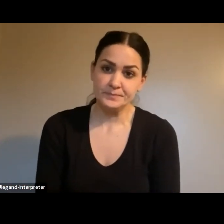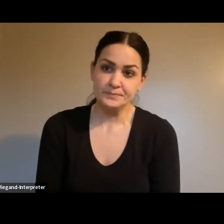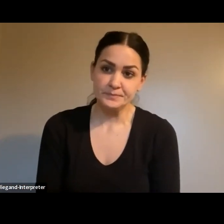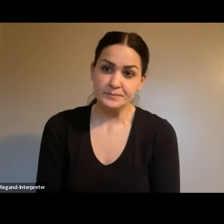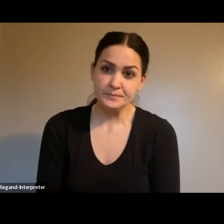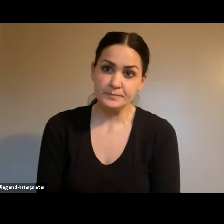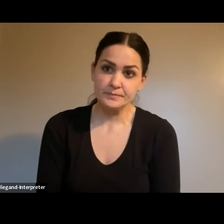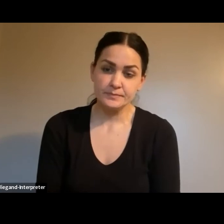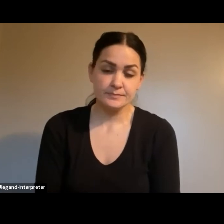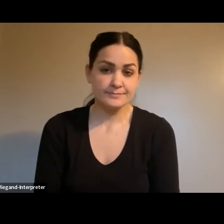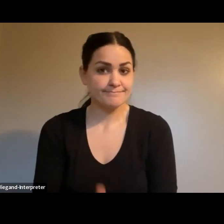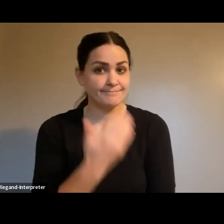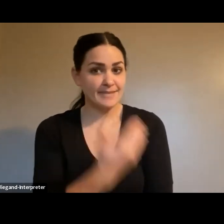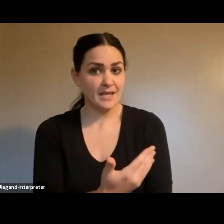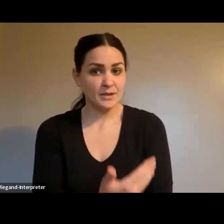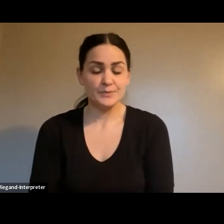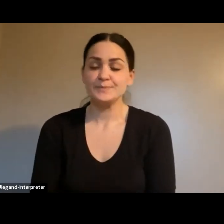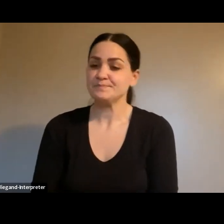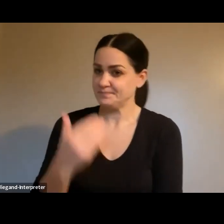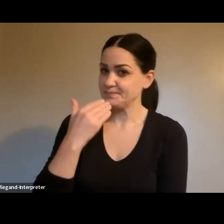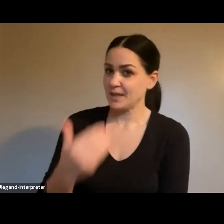Thank you. Thank you.